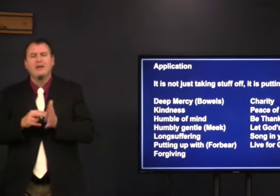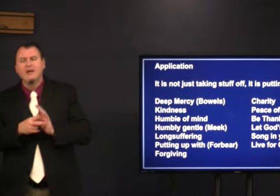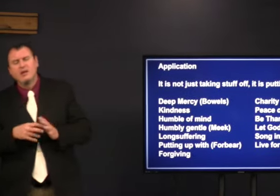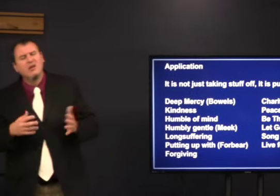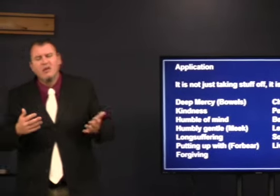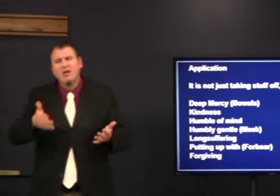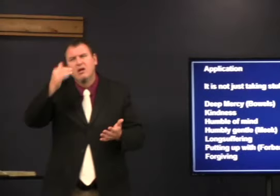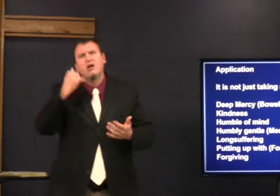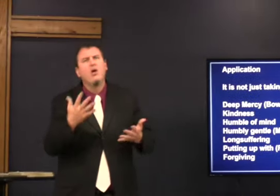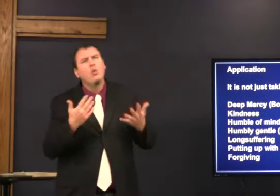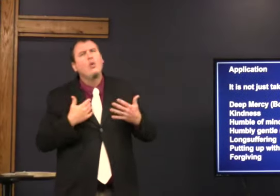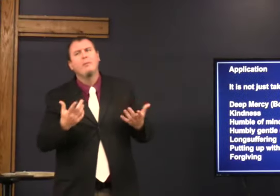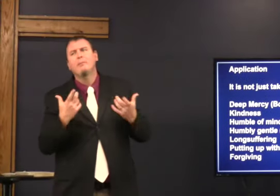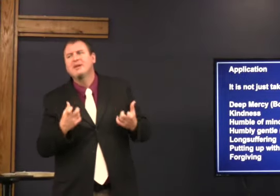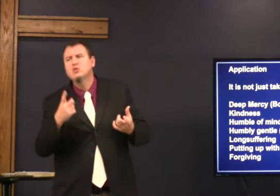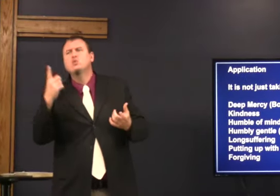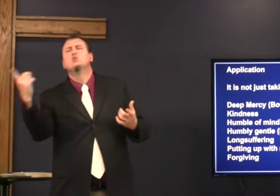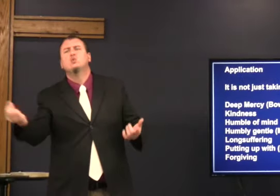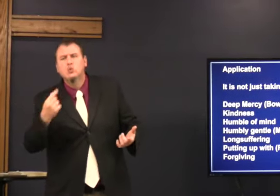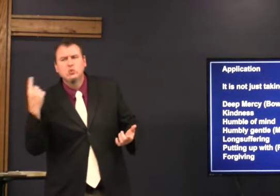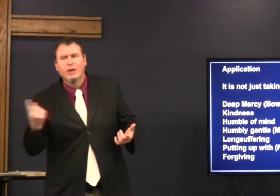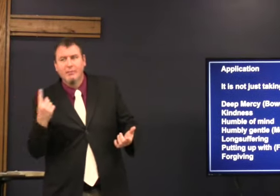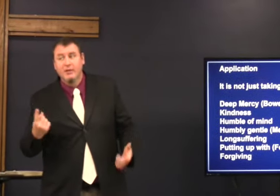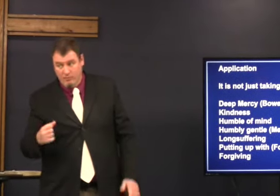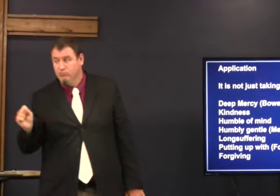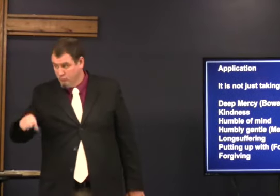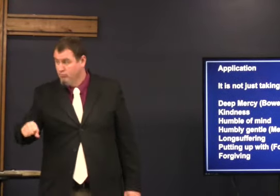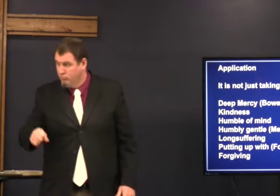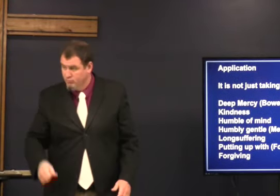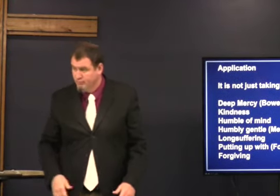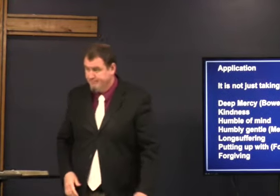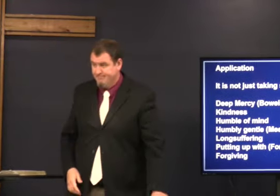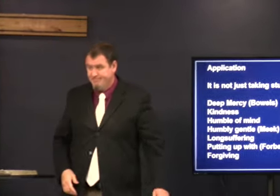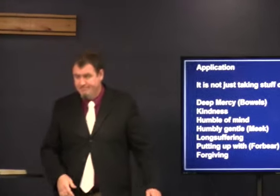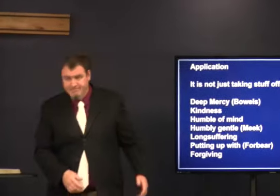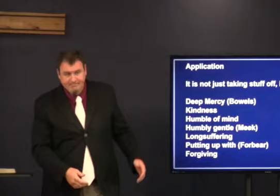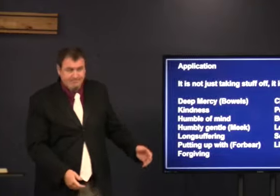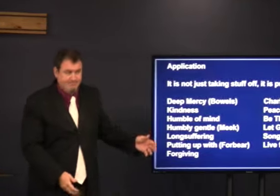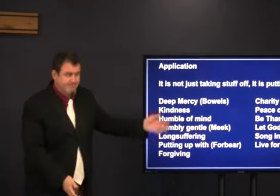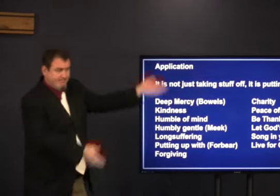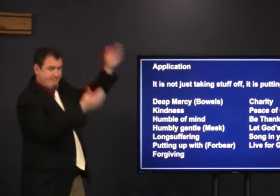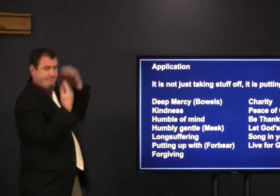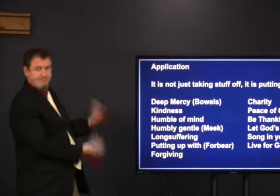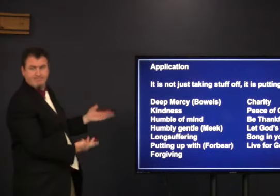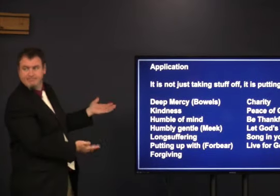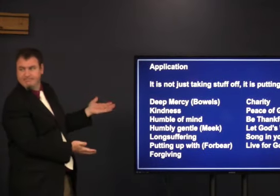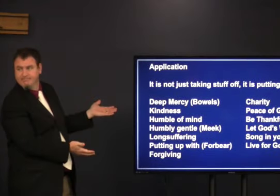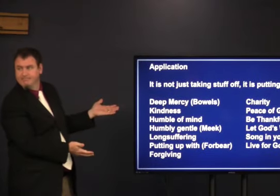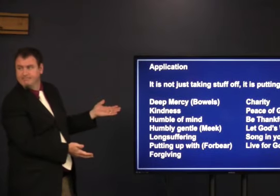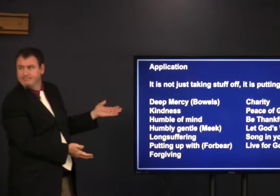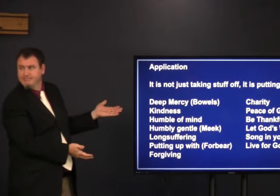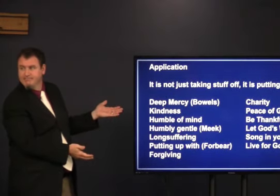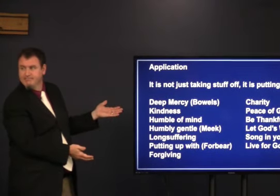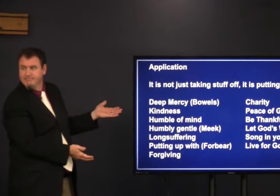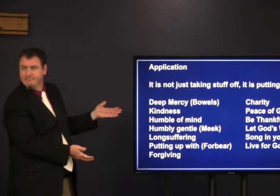no no no I mean what does God want me to do God wants me to do something yes here it is